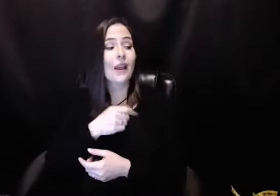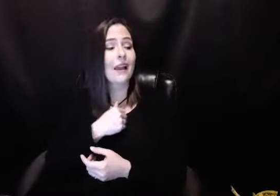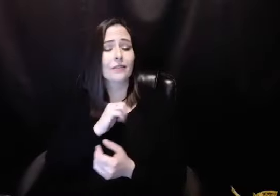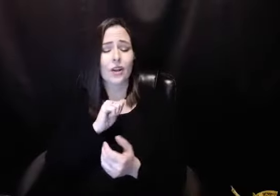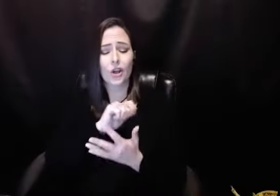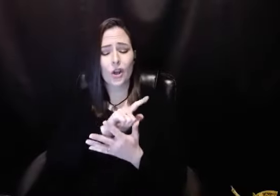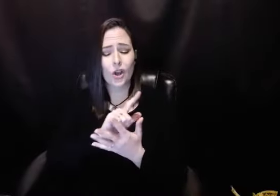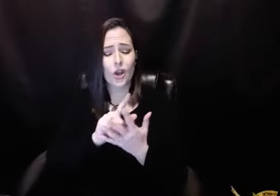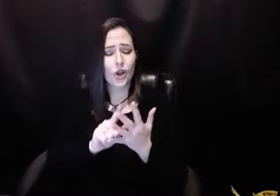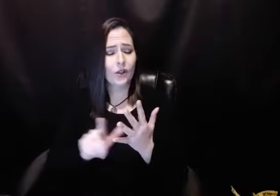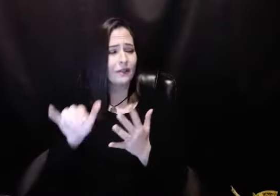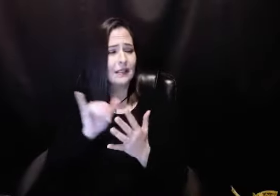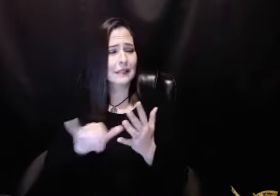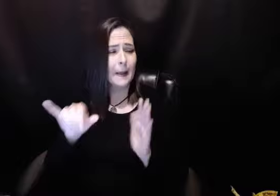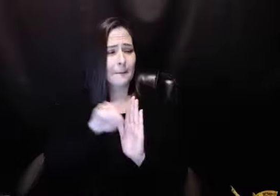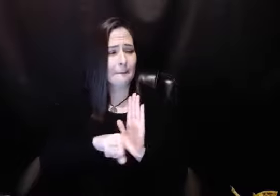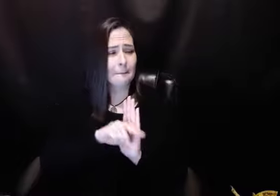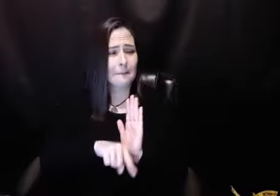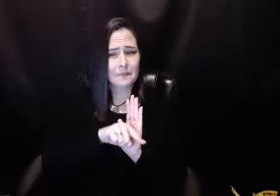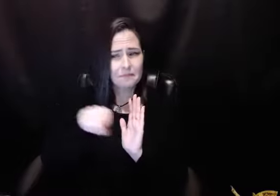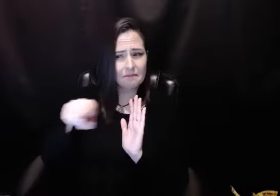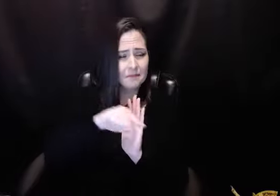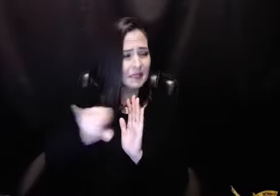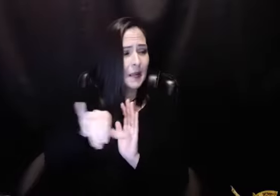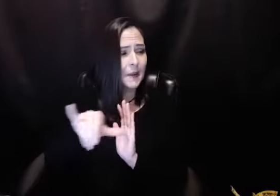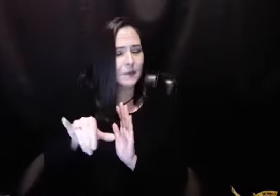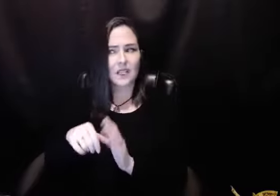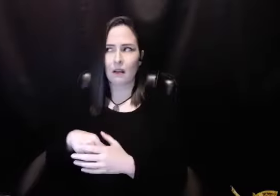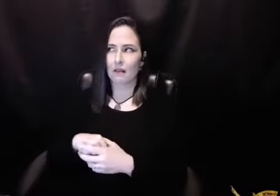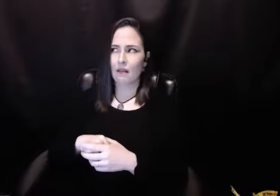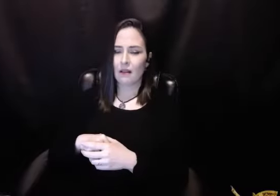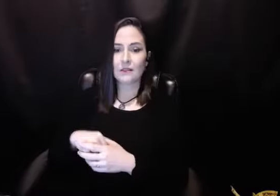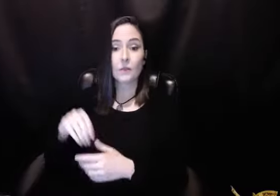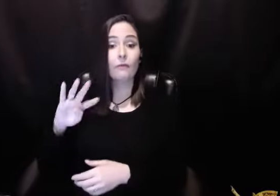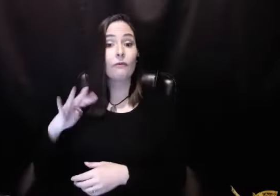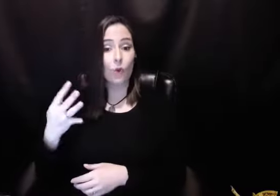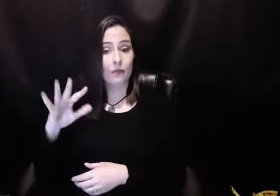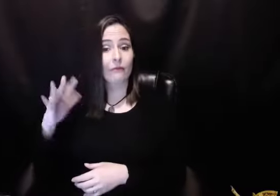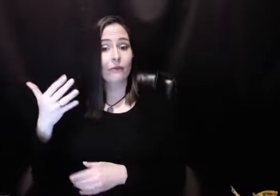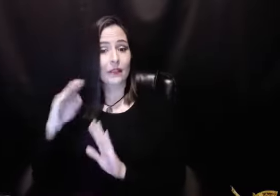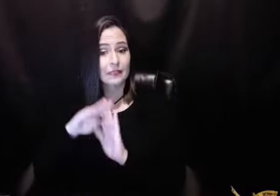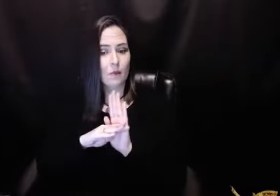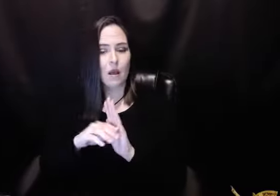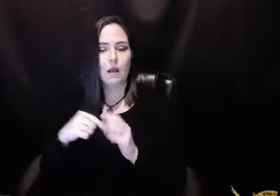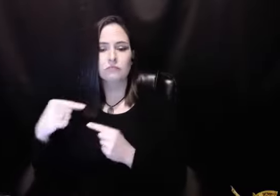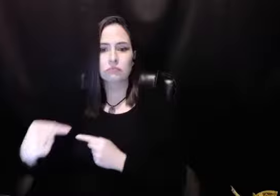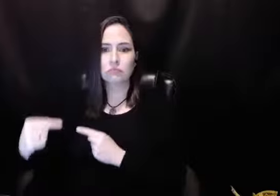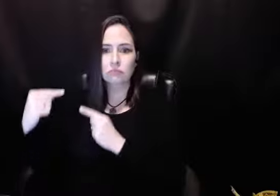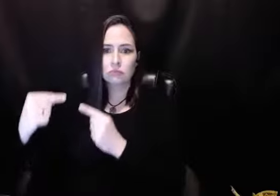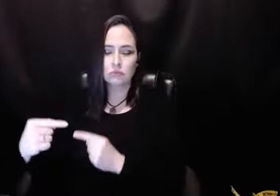says, when you have that, you know, she says, you've got every one of those defects. And I had a hard time writing the